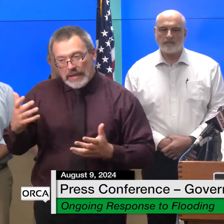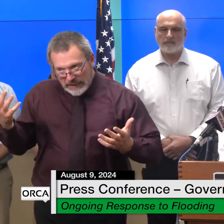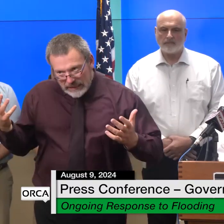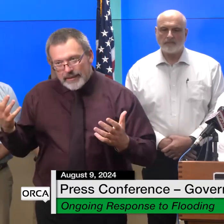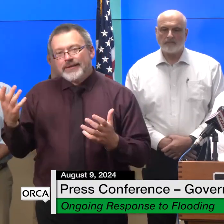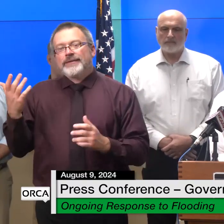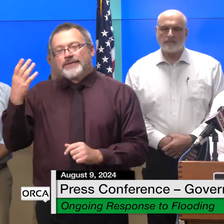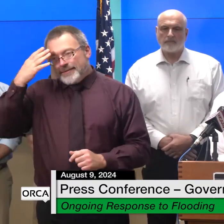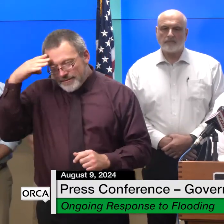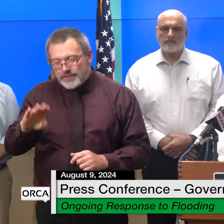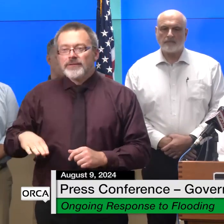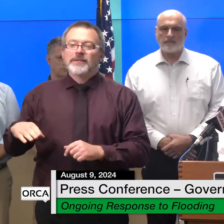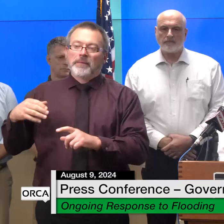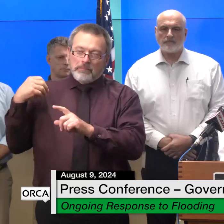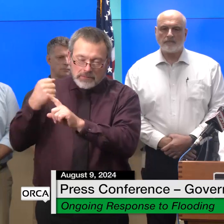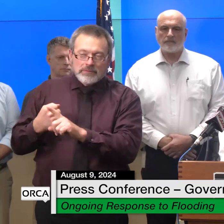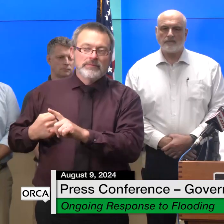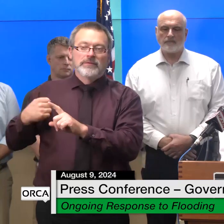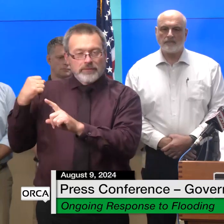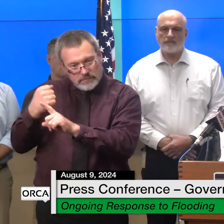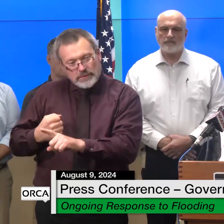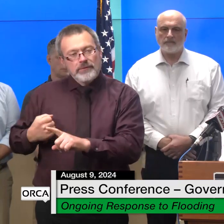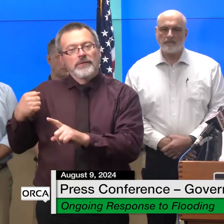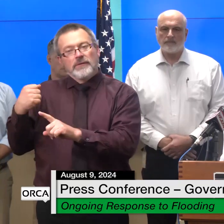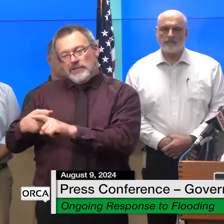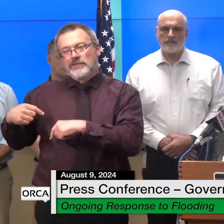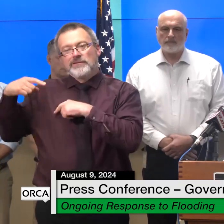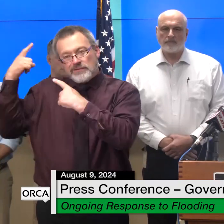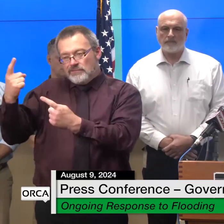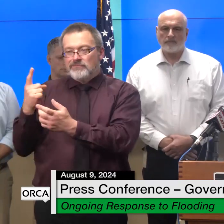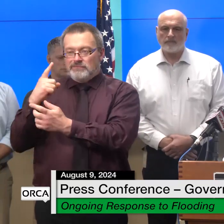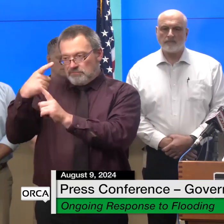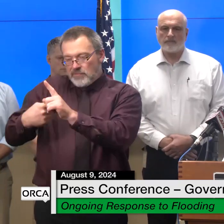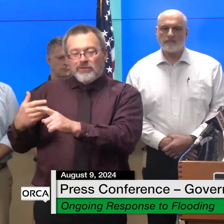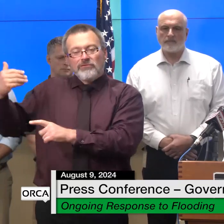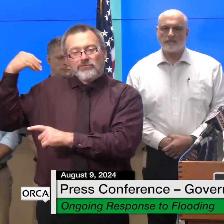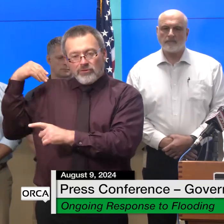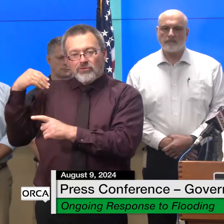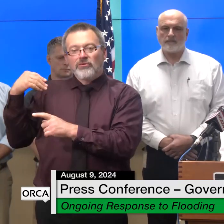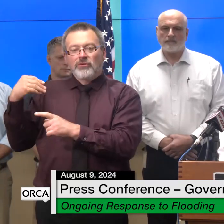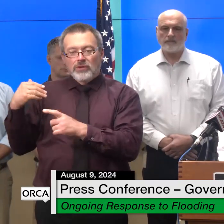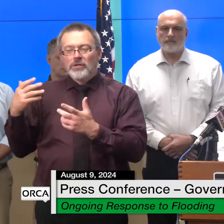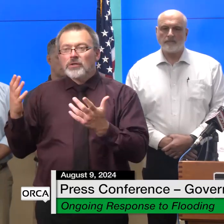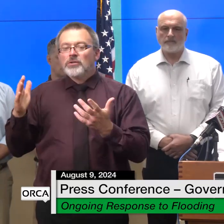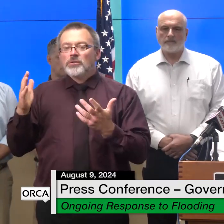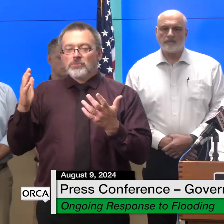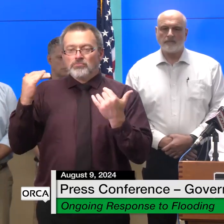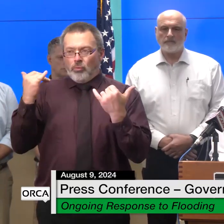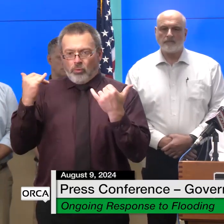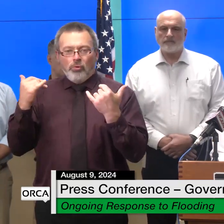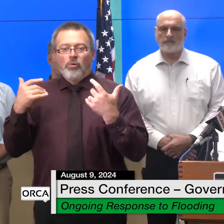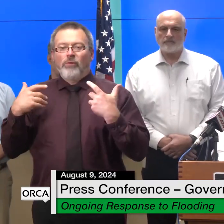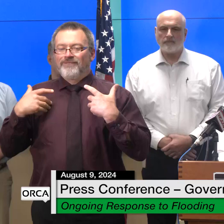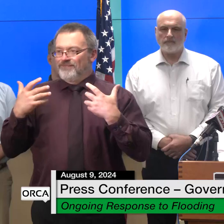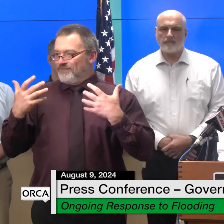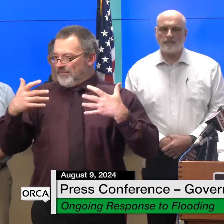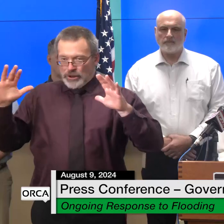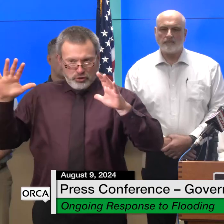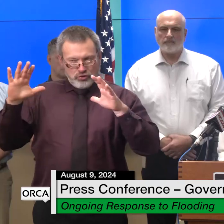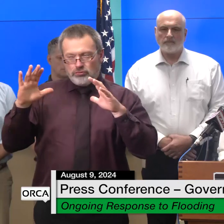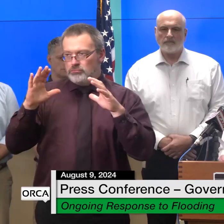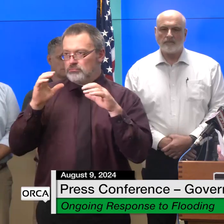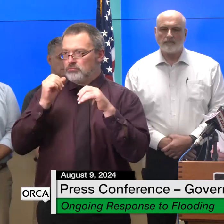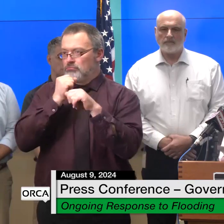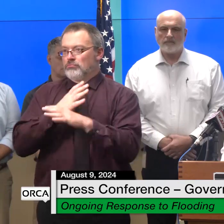to prepare we amended the state of emergency to include Debbie like we did in preparation for the July